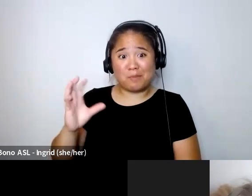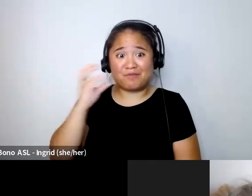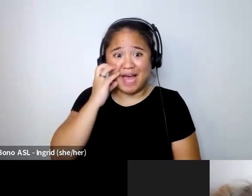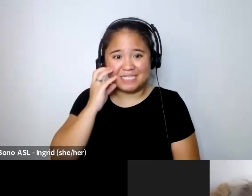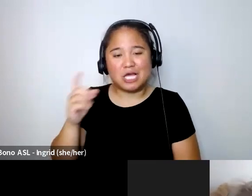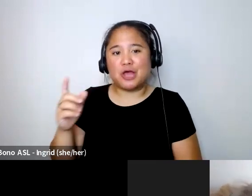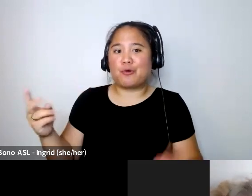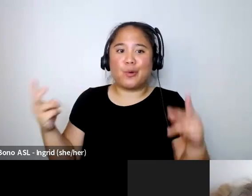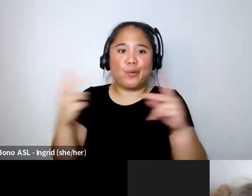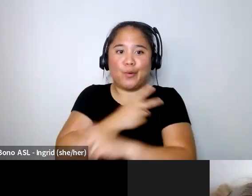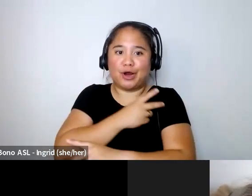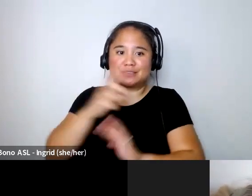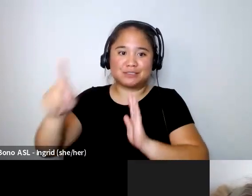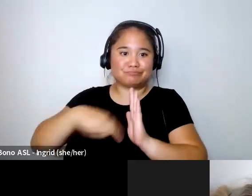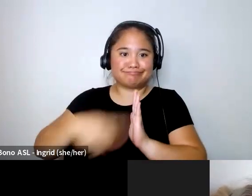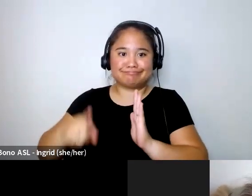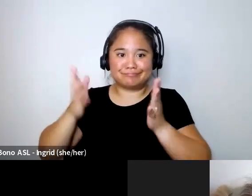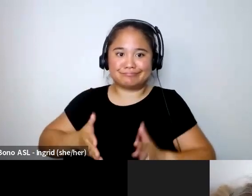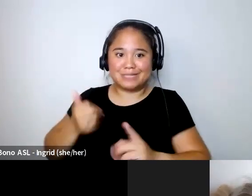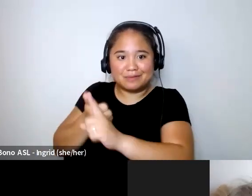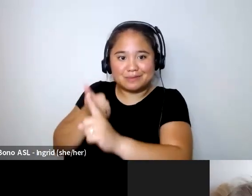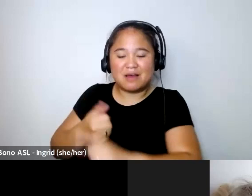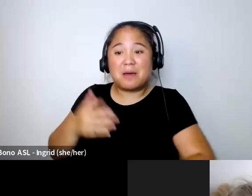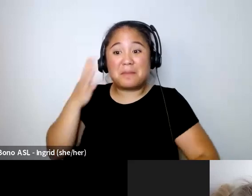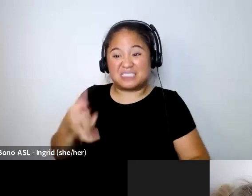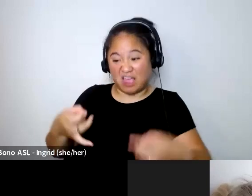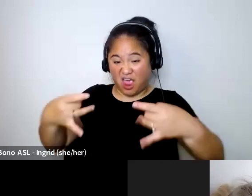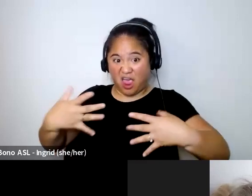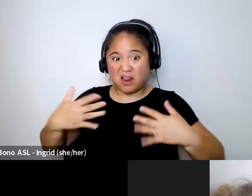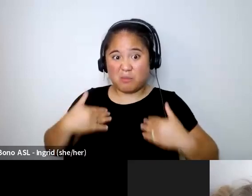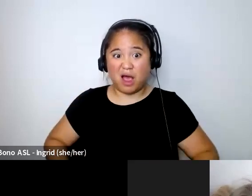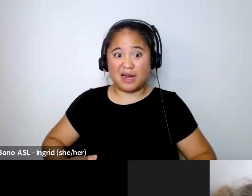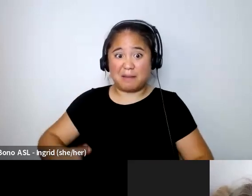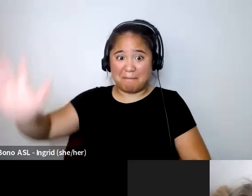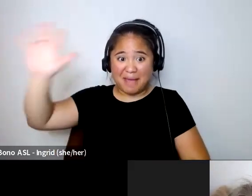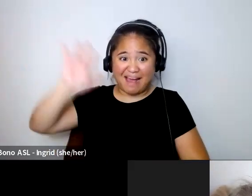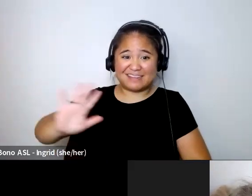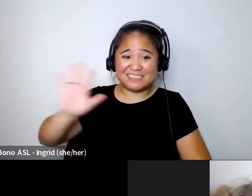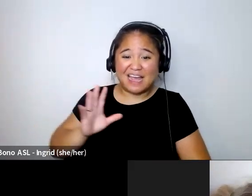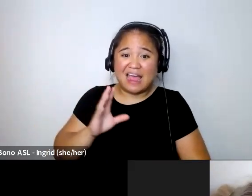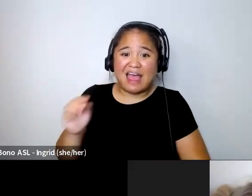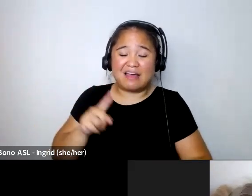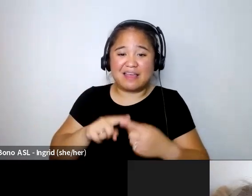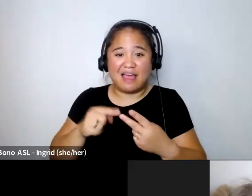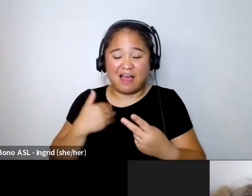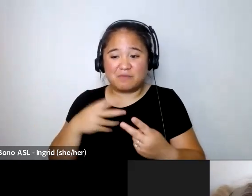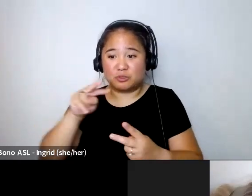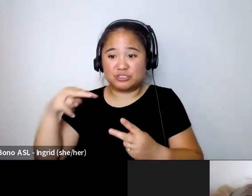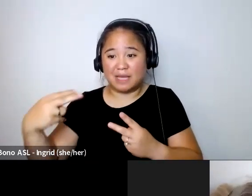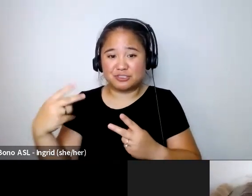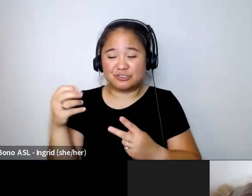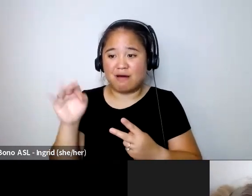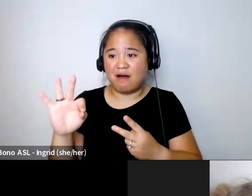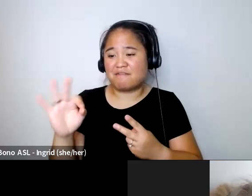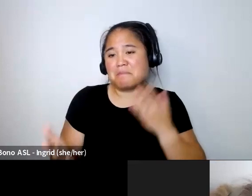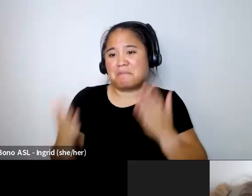own worst enemies and they're the most because they hated their own body back in the day and they have a perception of you know